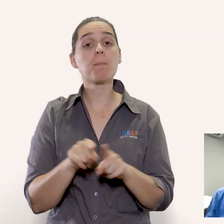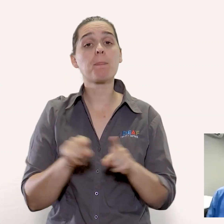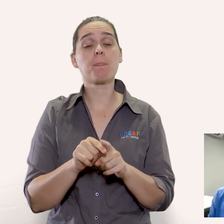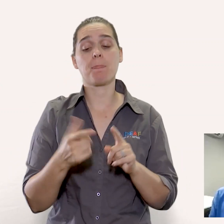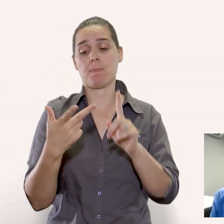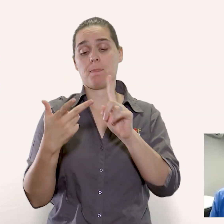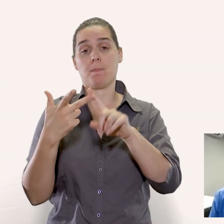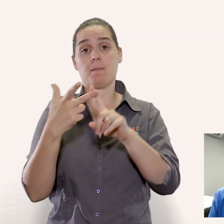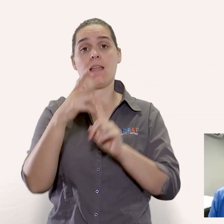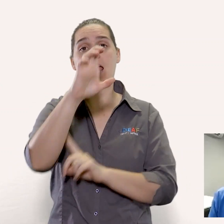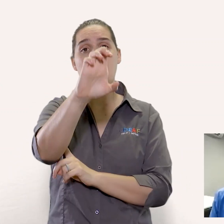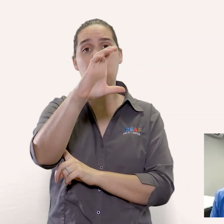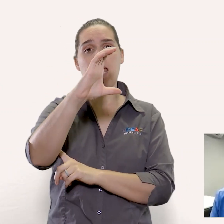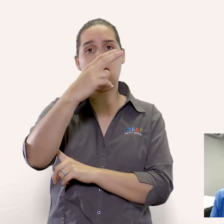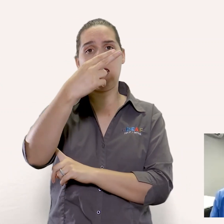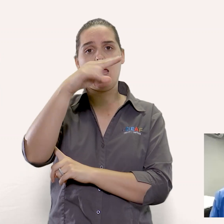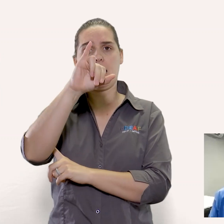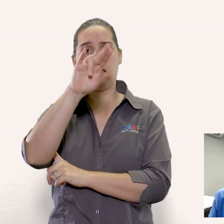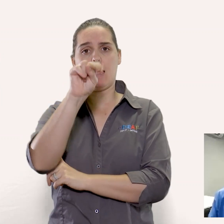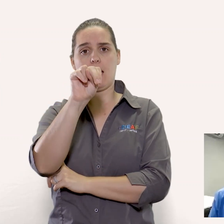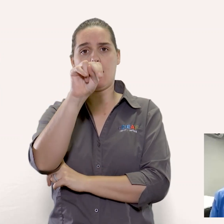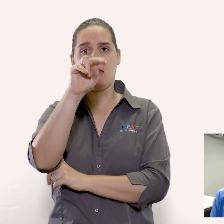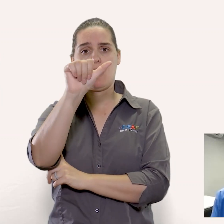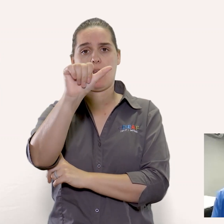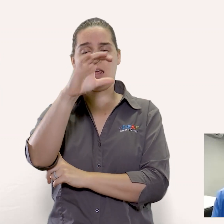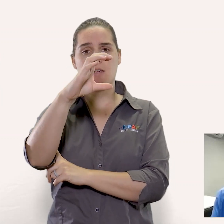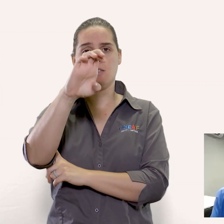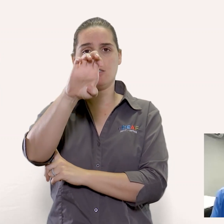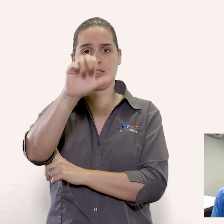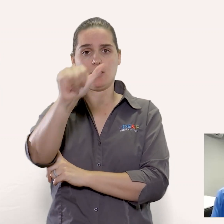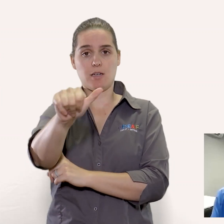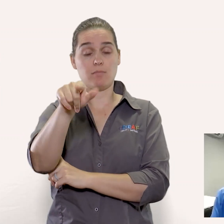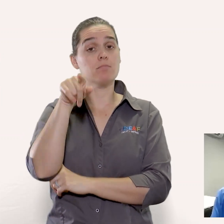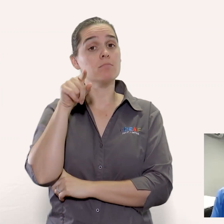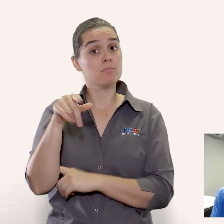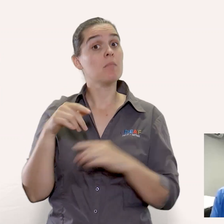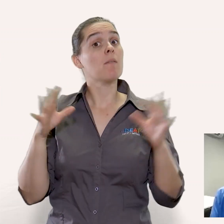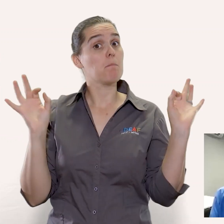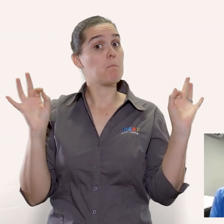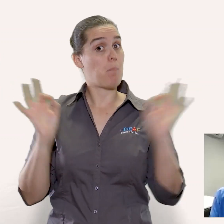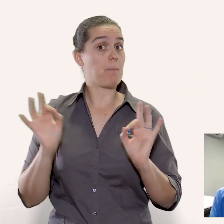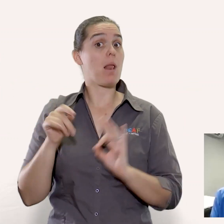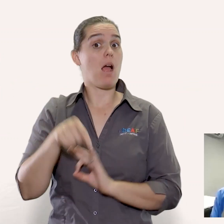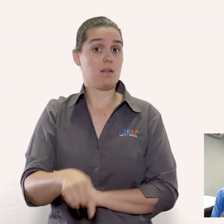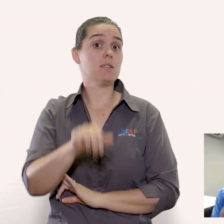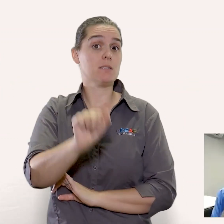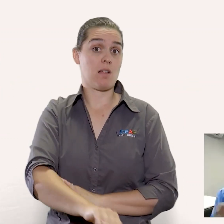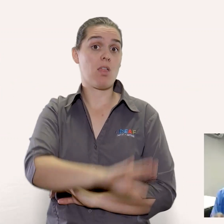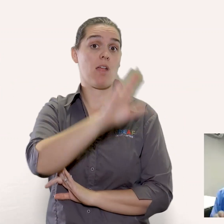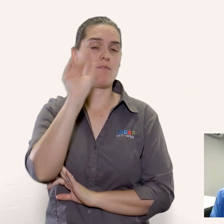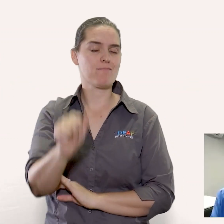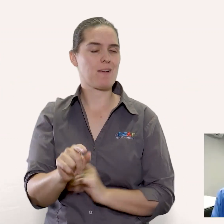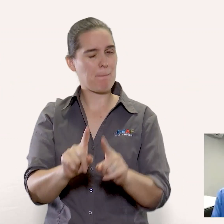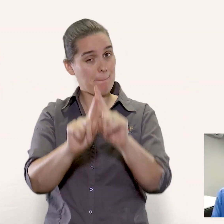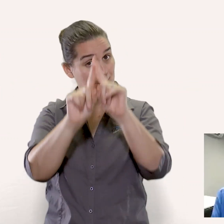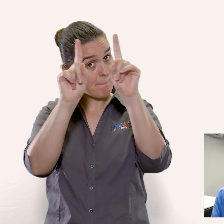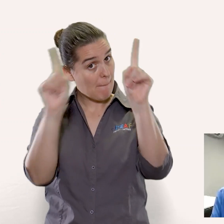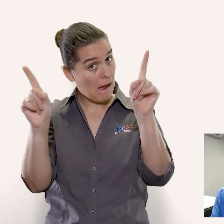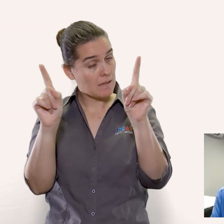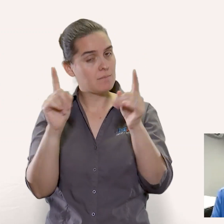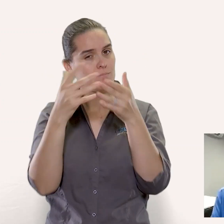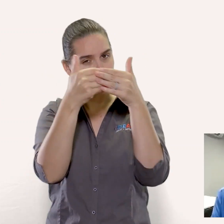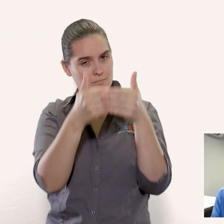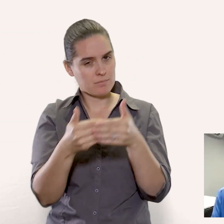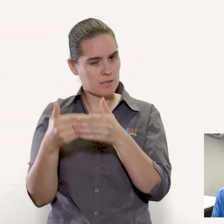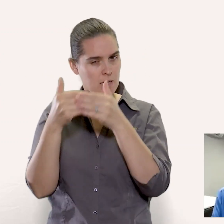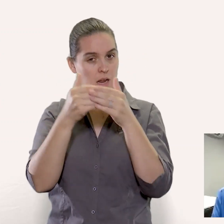like to say something about echinacea it's a very popular product here in south africa but echinacea does have a few caveats the first one